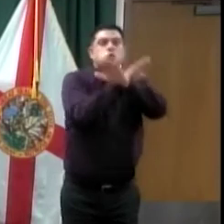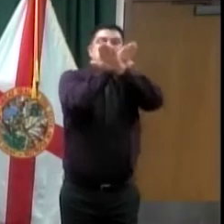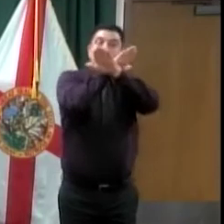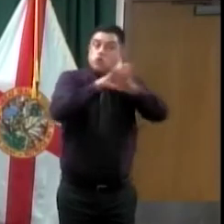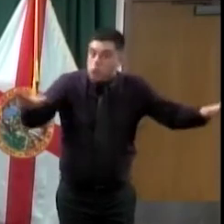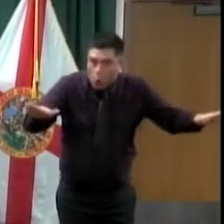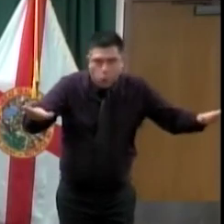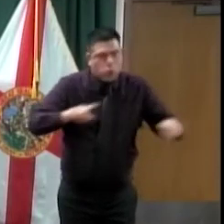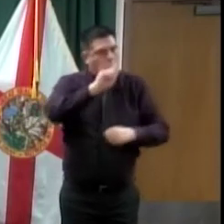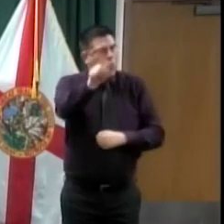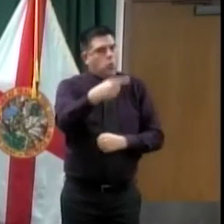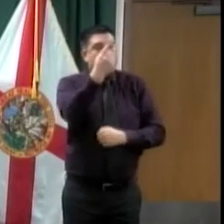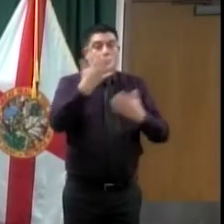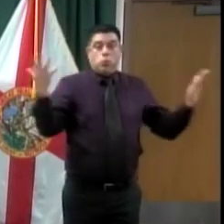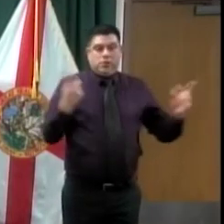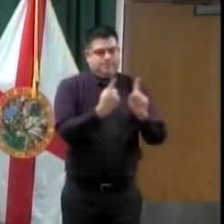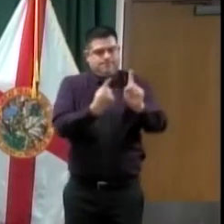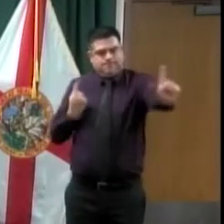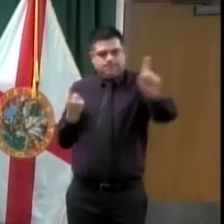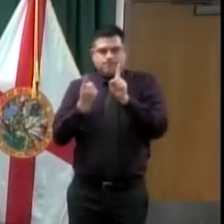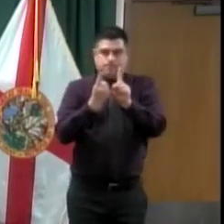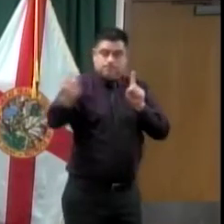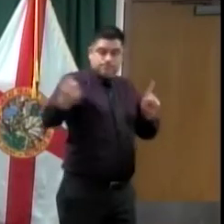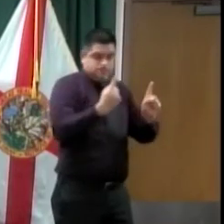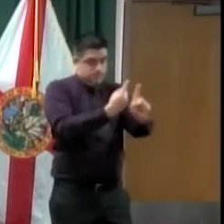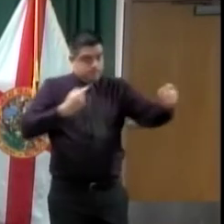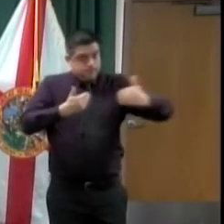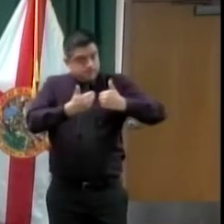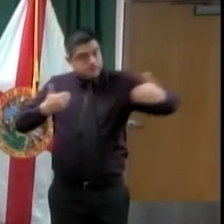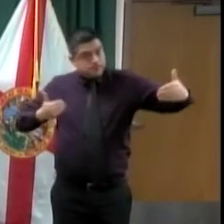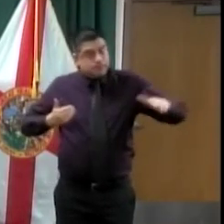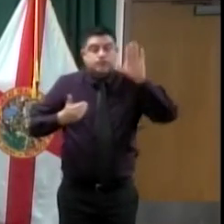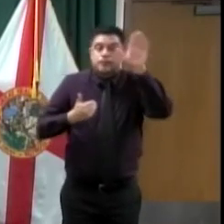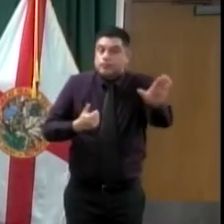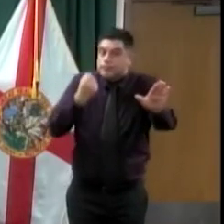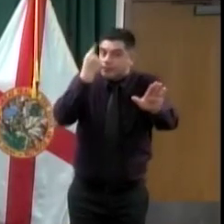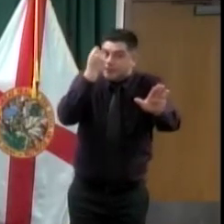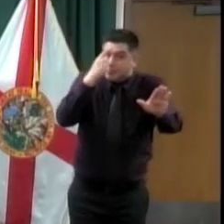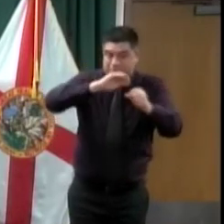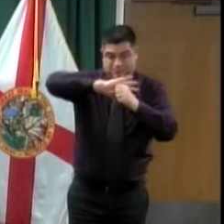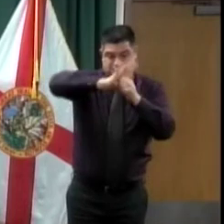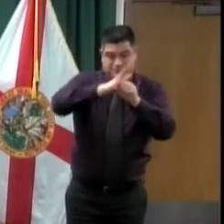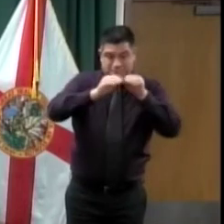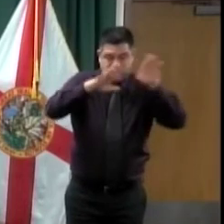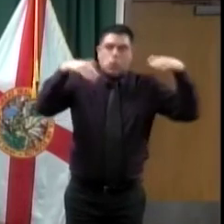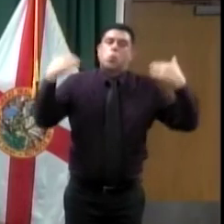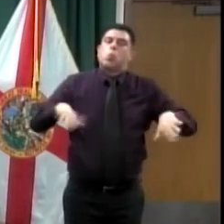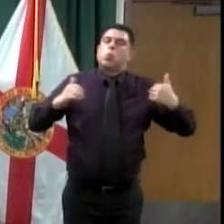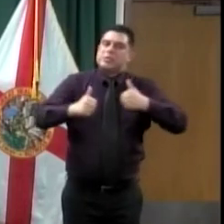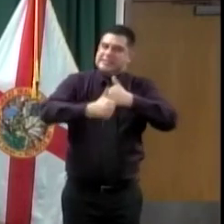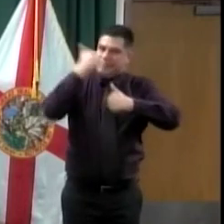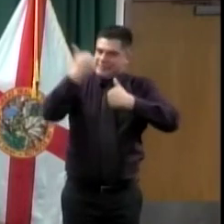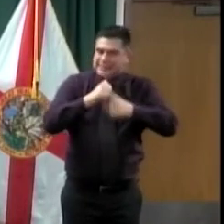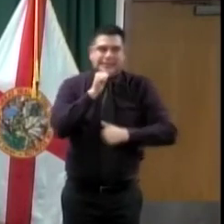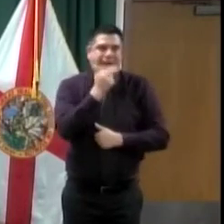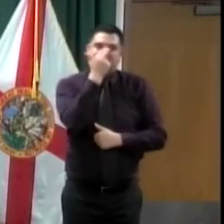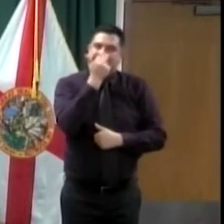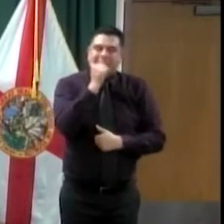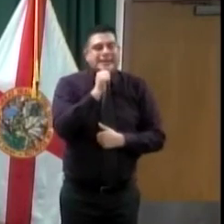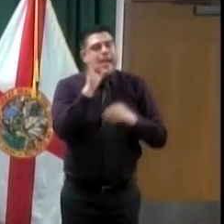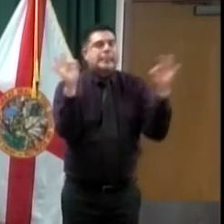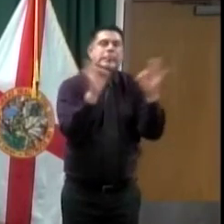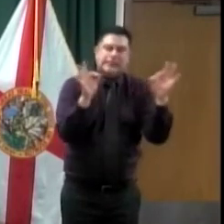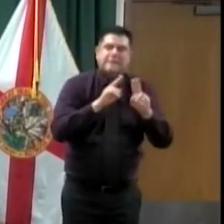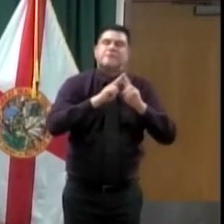watched the news, this is a dangerous virus. This is a pandemic. We need to take this seriously. Yet people still can